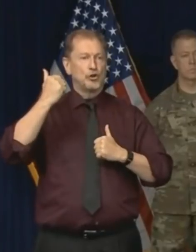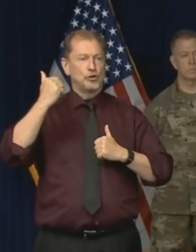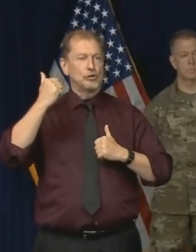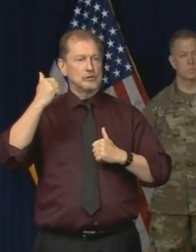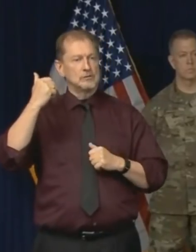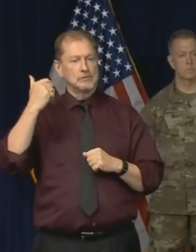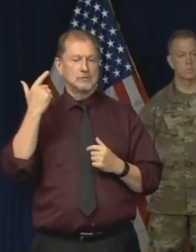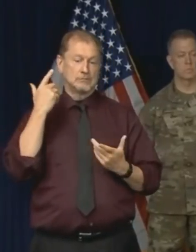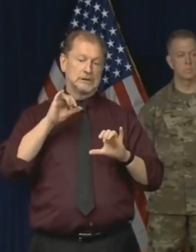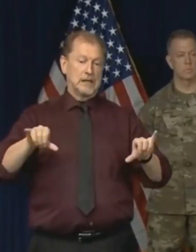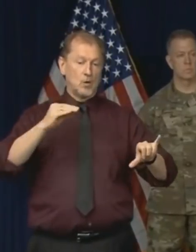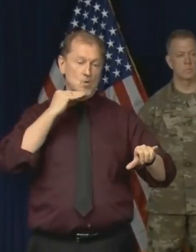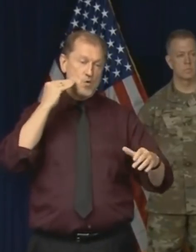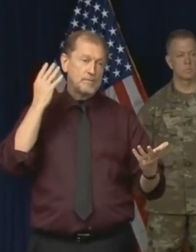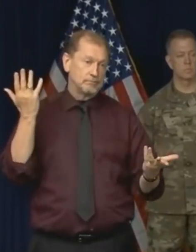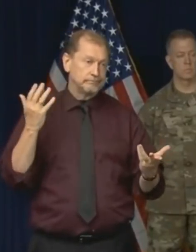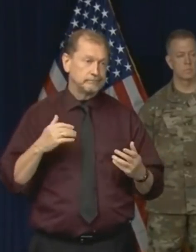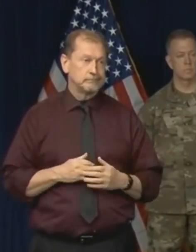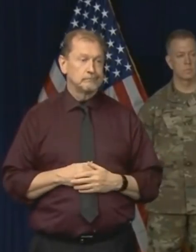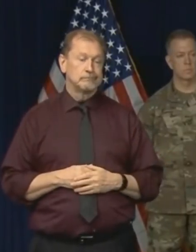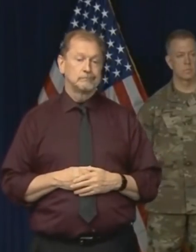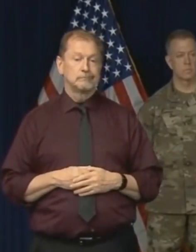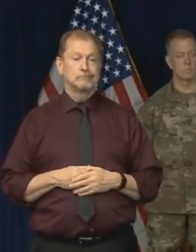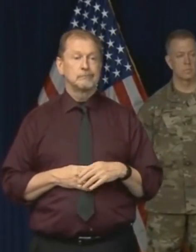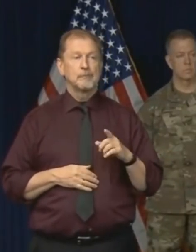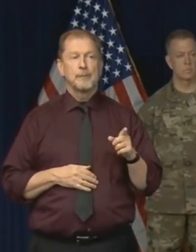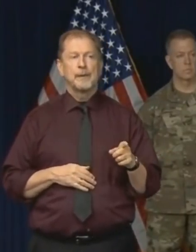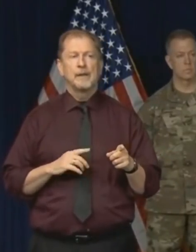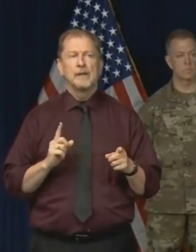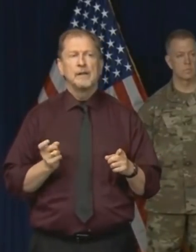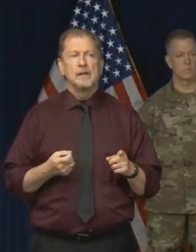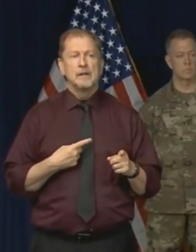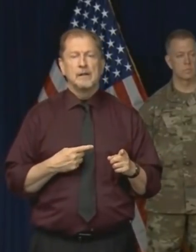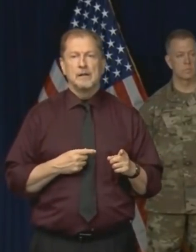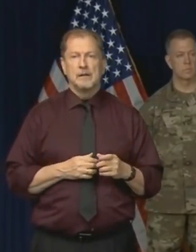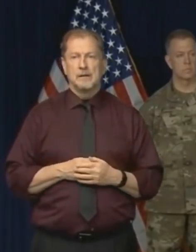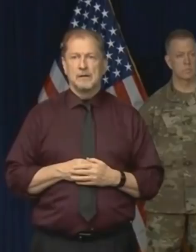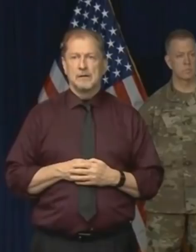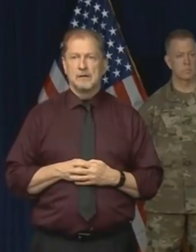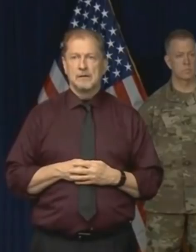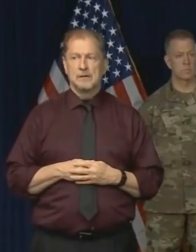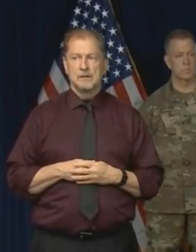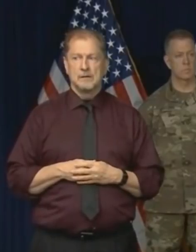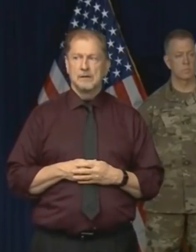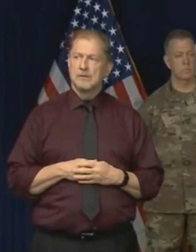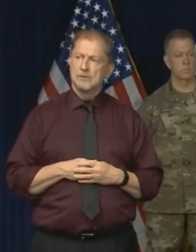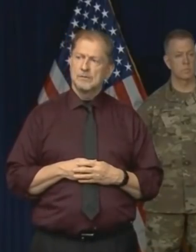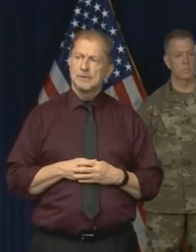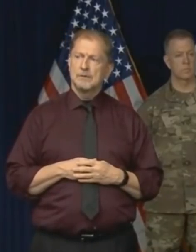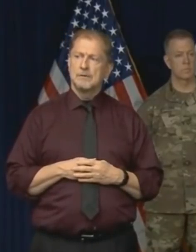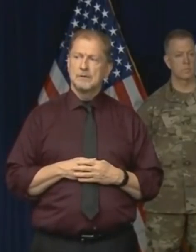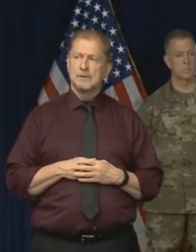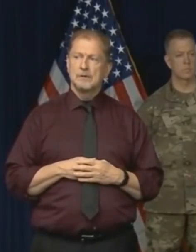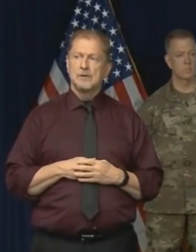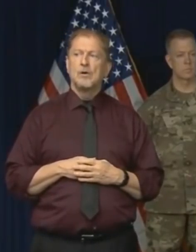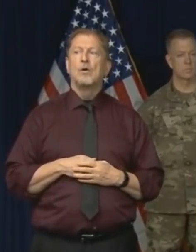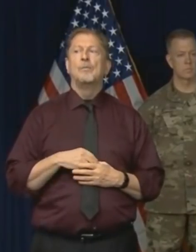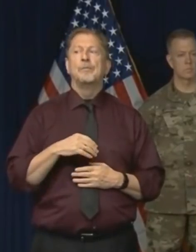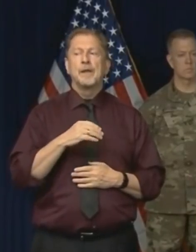good move. There was some reporting yesterday done about the impact of this on farmers. were some farmers having to dump milk here in this state.